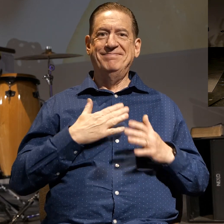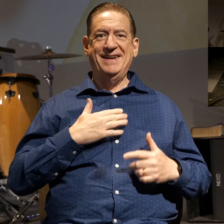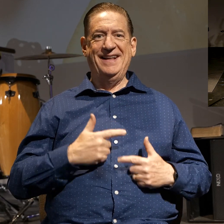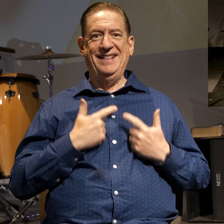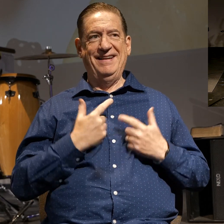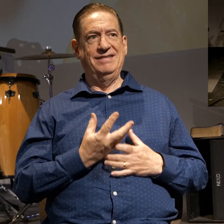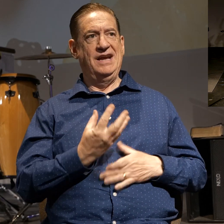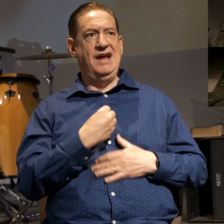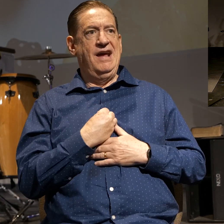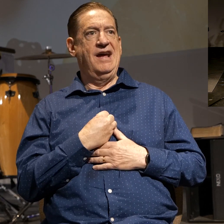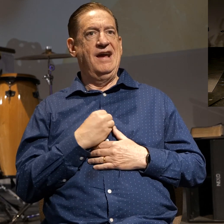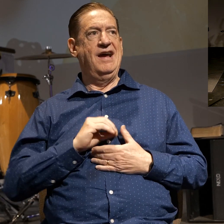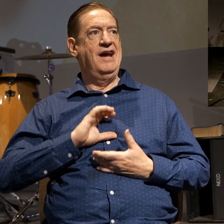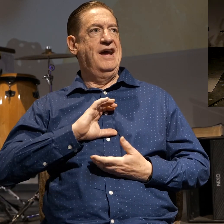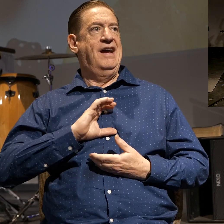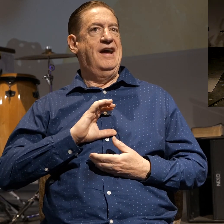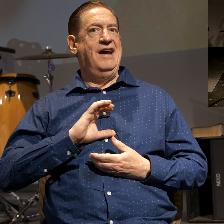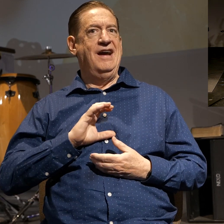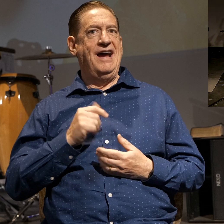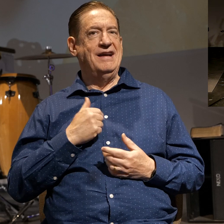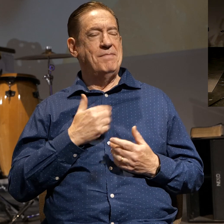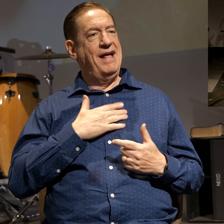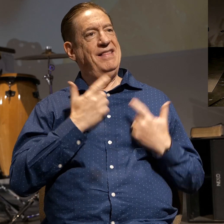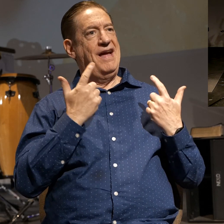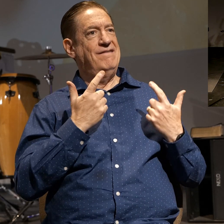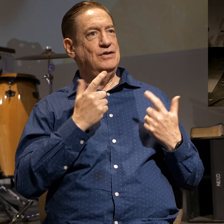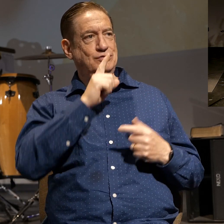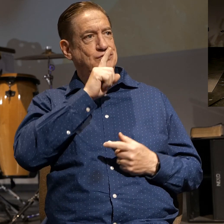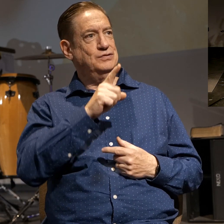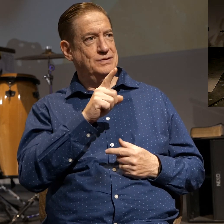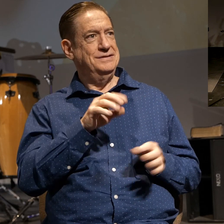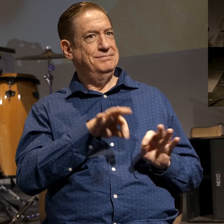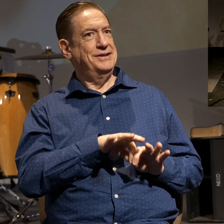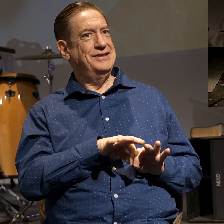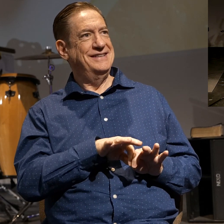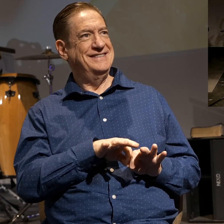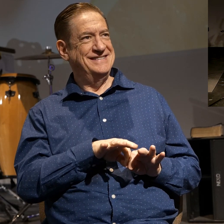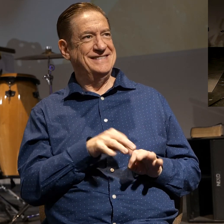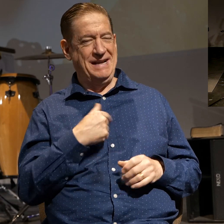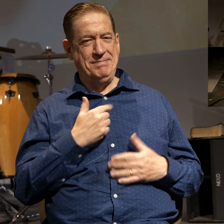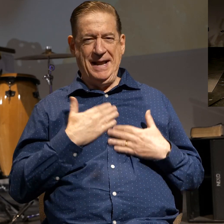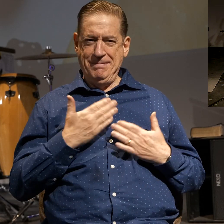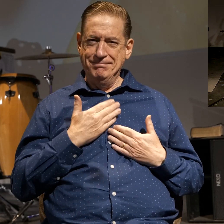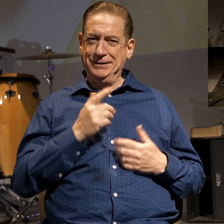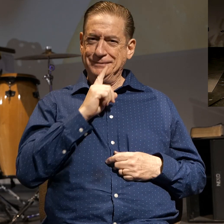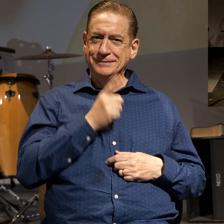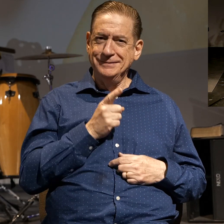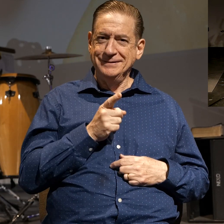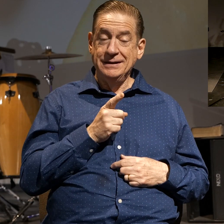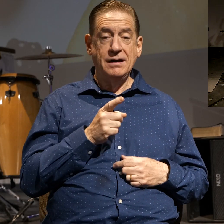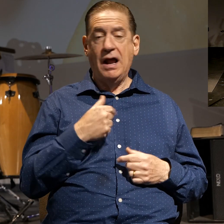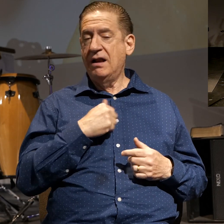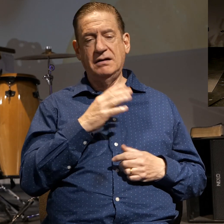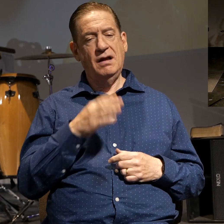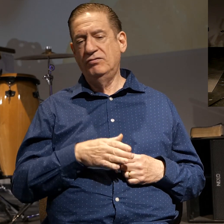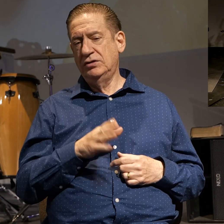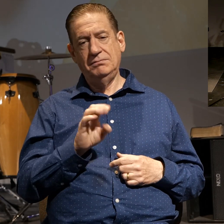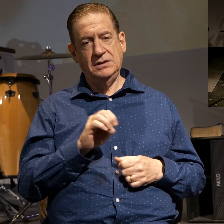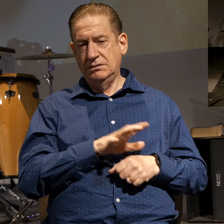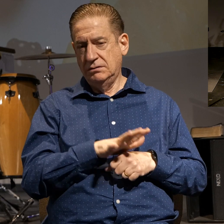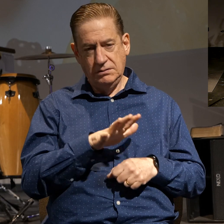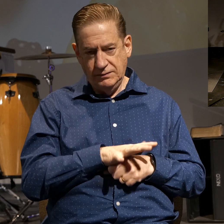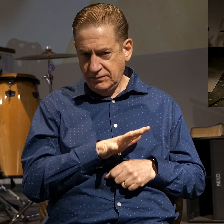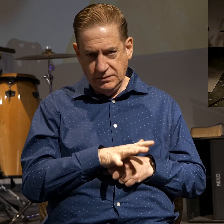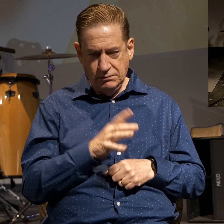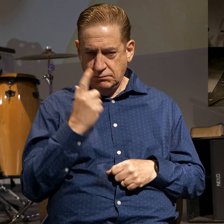My life will truly matter. I will be completely happy. And like I said, it'll never be enough because we all have